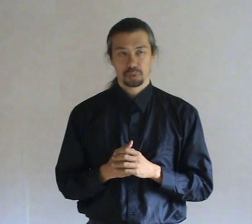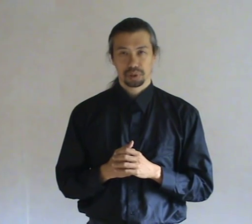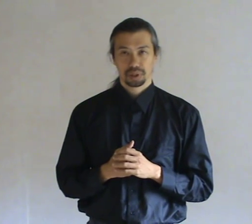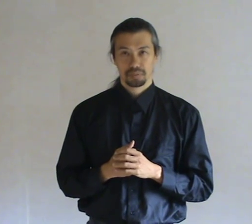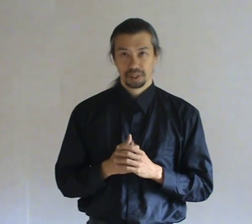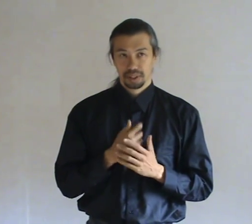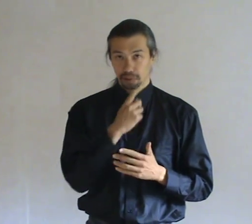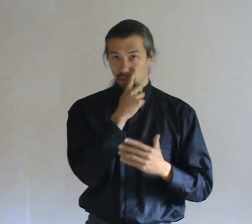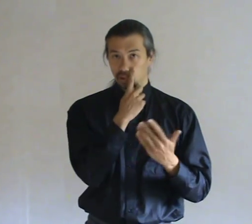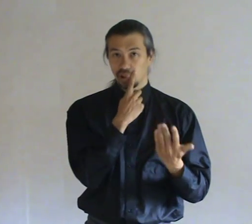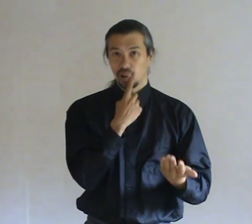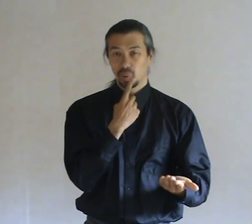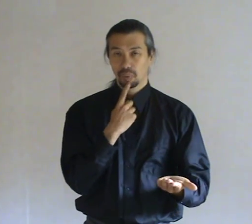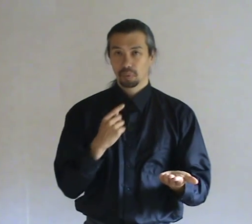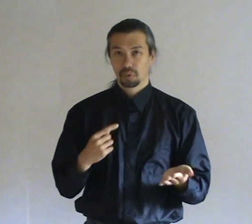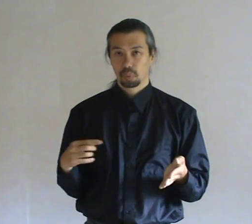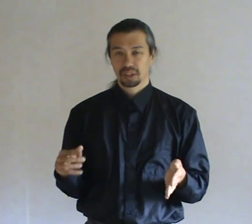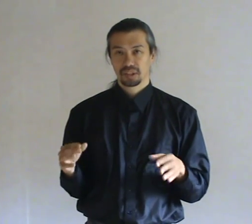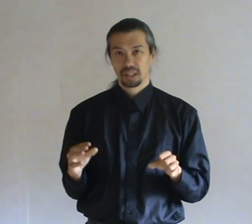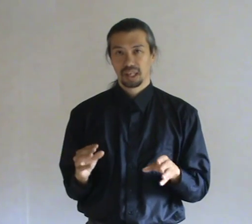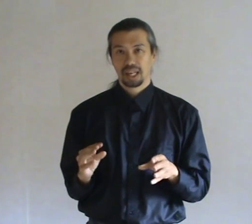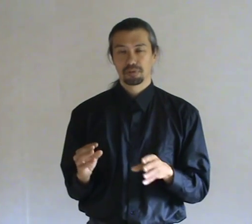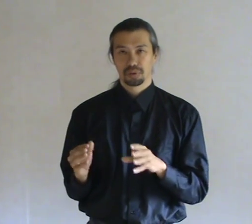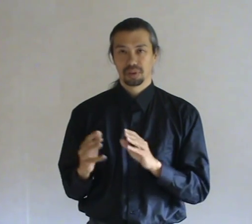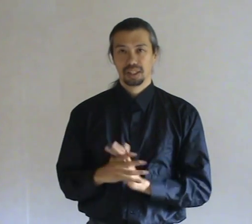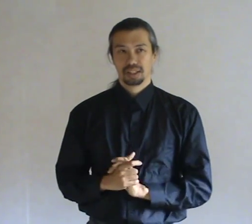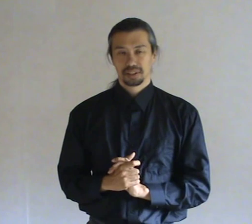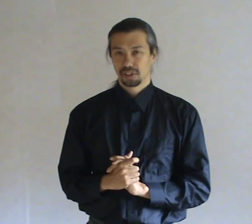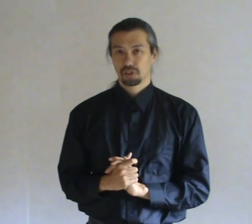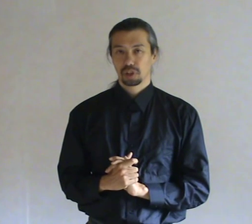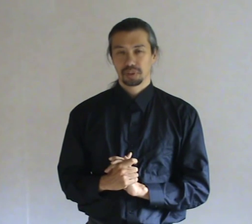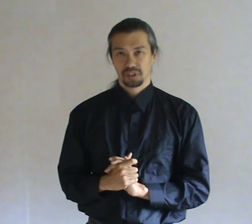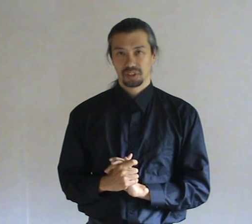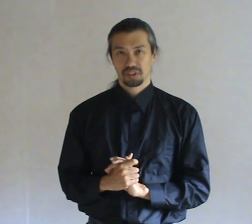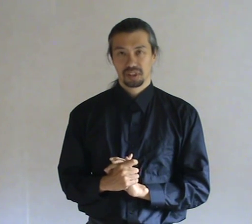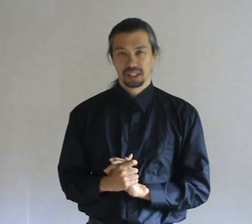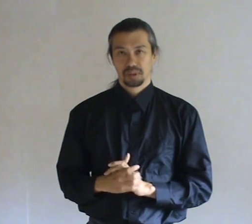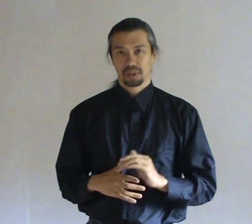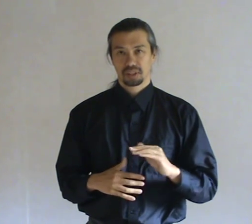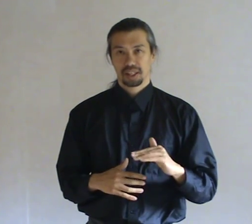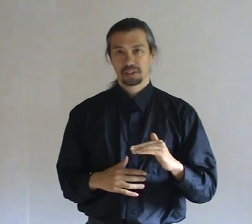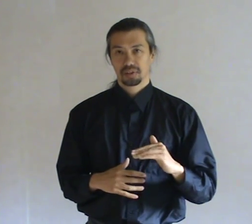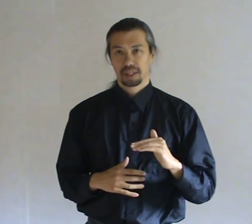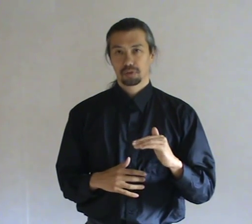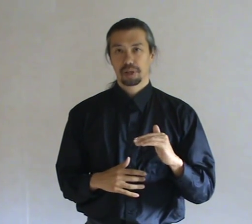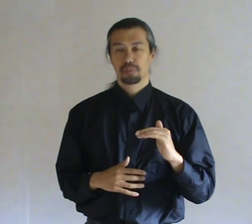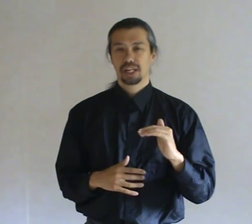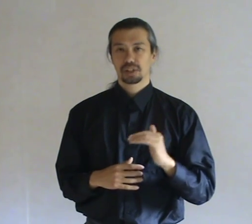work. You should know on what level the disturbance is. What kind of vibration